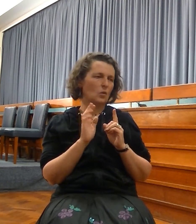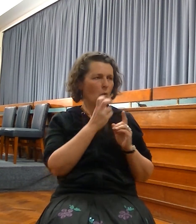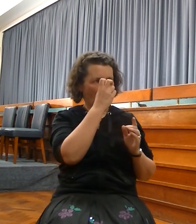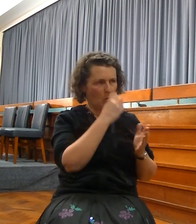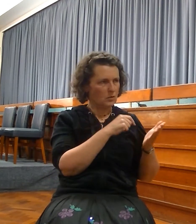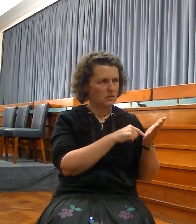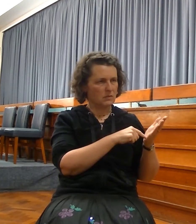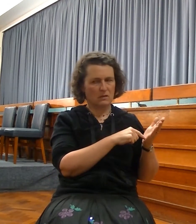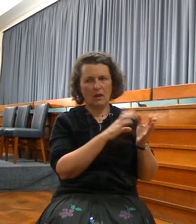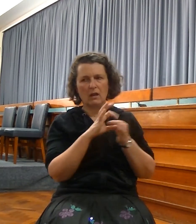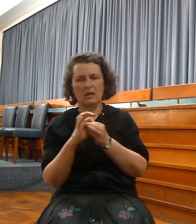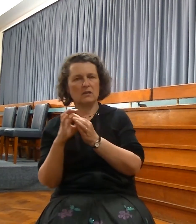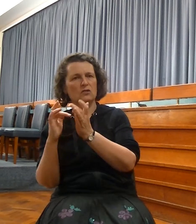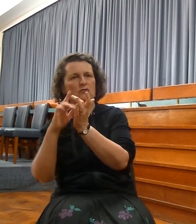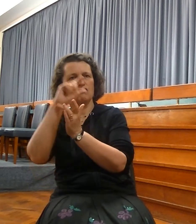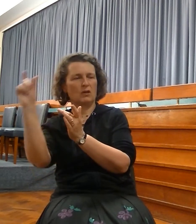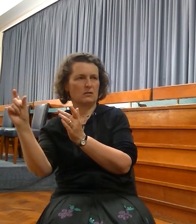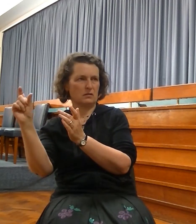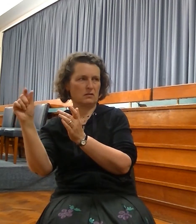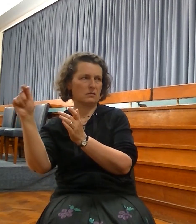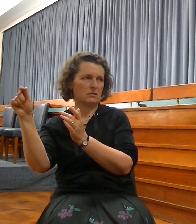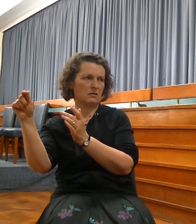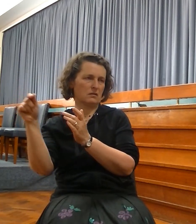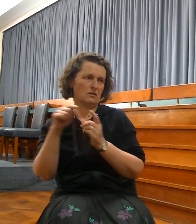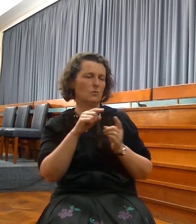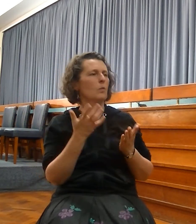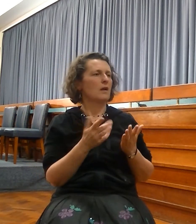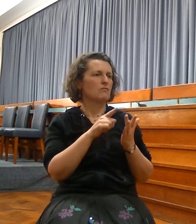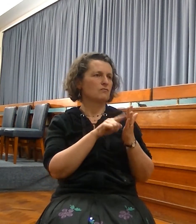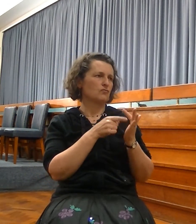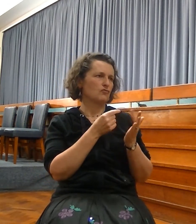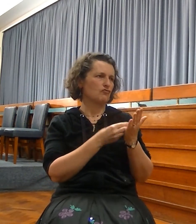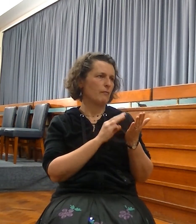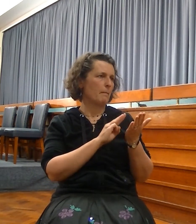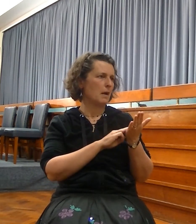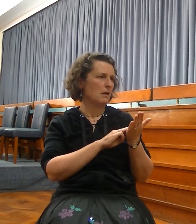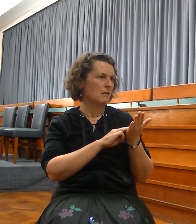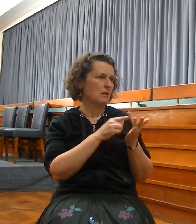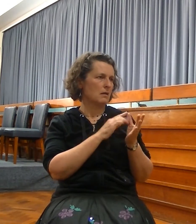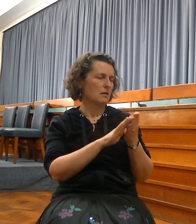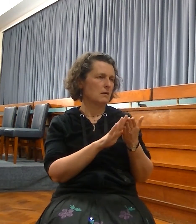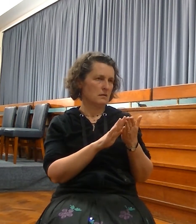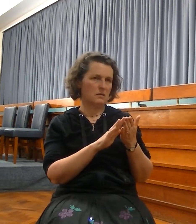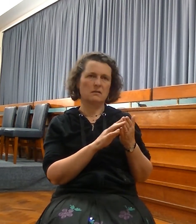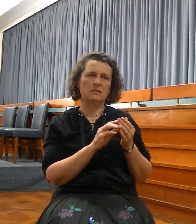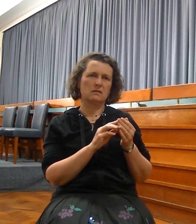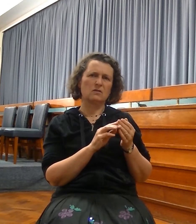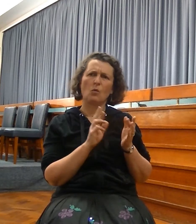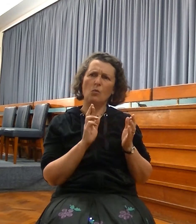and the Christian age in the book of the prophet Jeremiah. I do hope that would have been of help to you